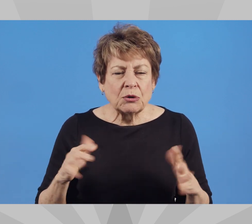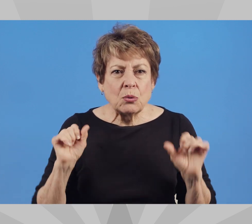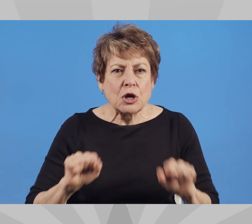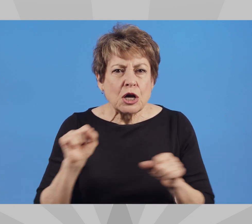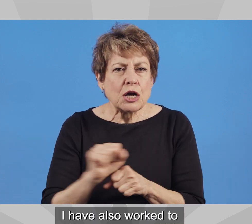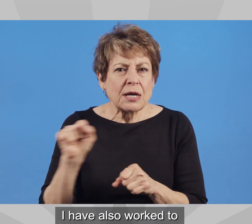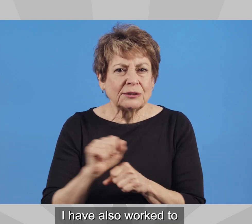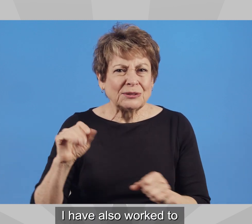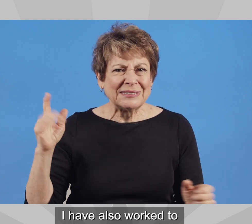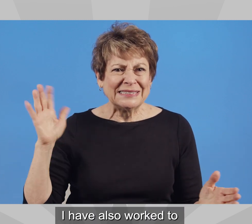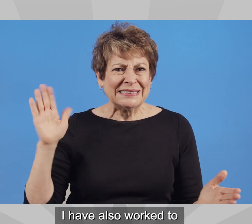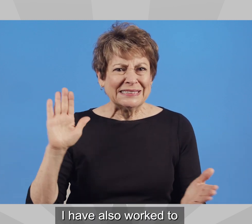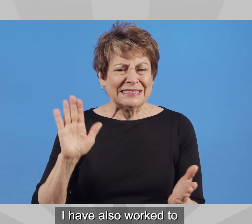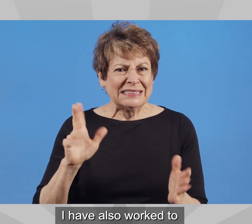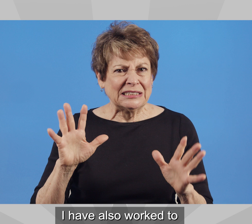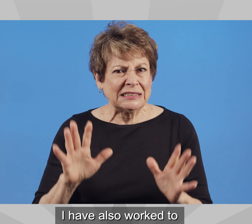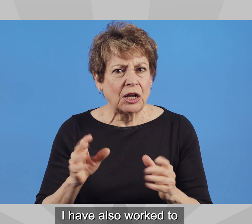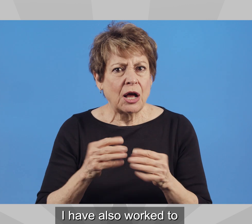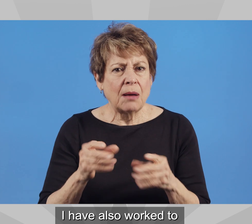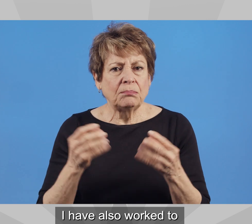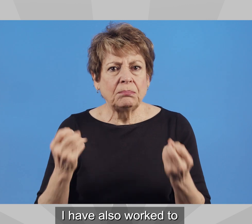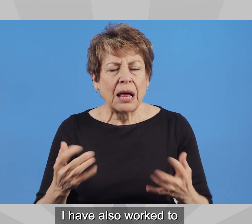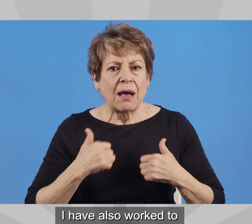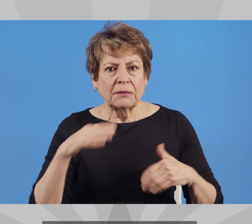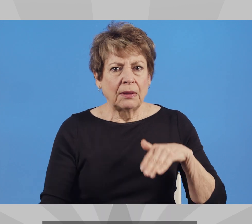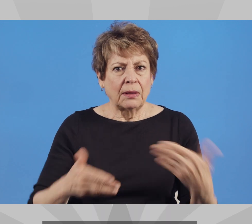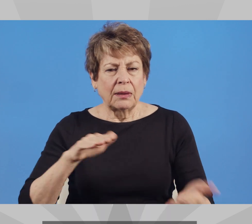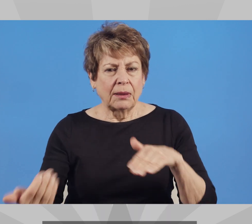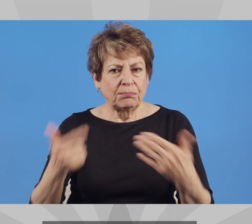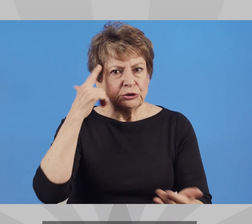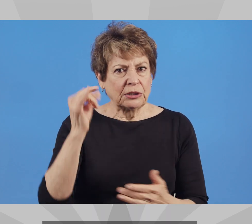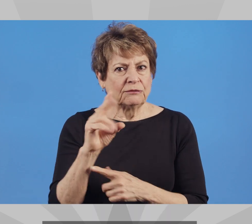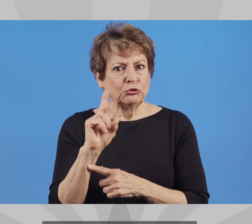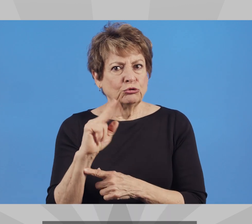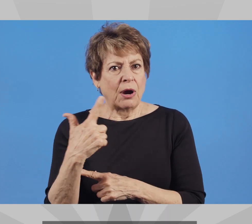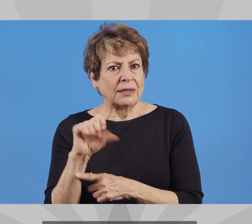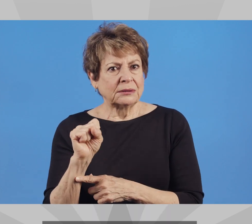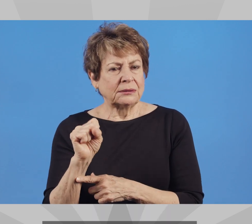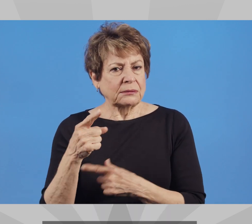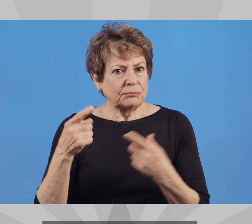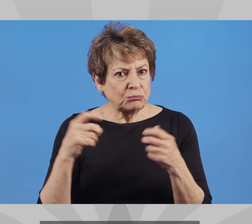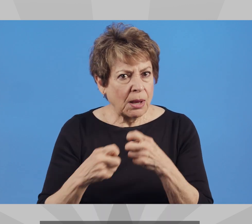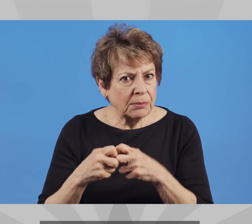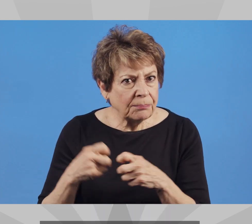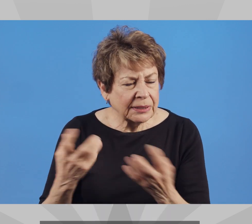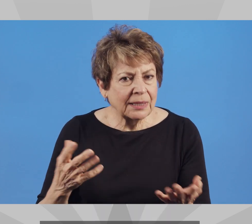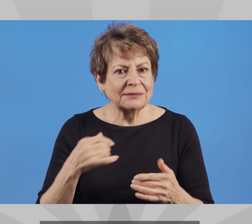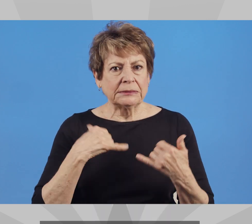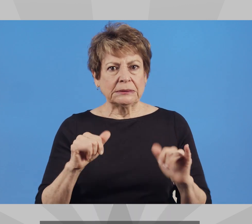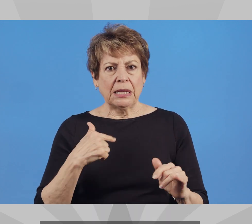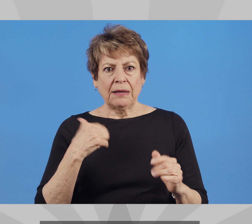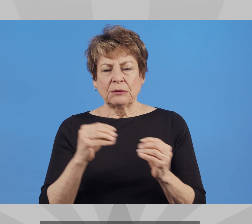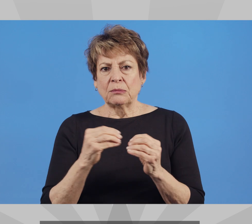I have also worked to mitigate the loss of life due to Arizona's drug crisis. But we